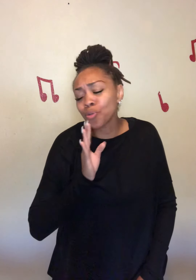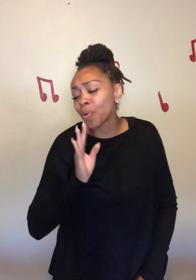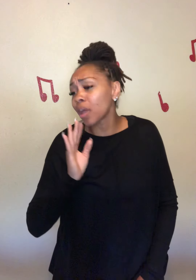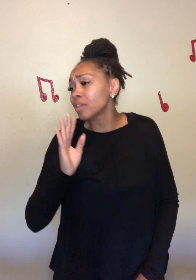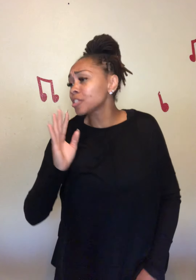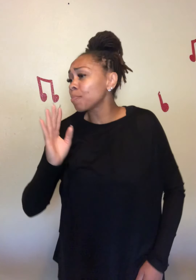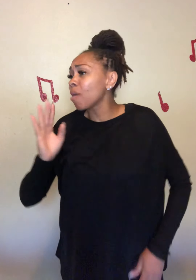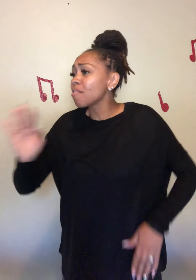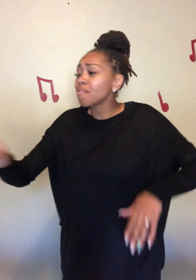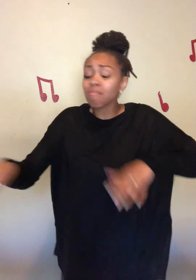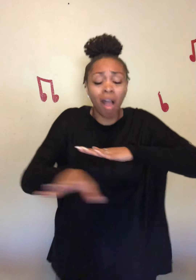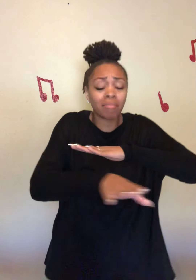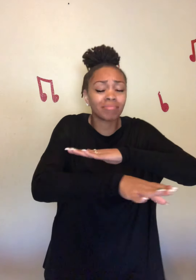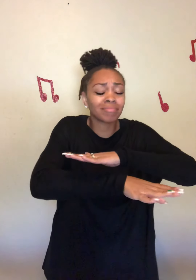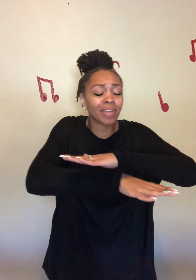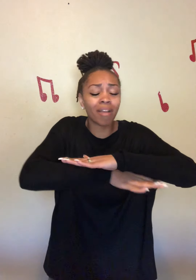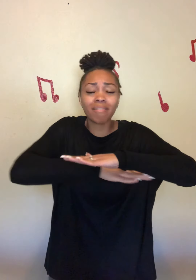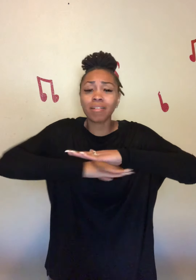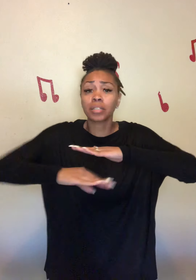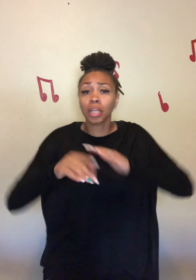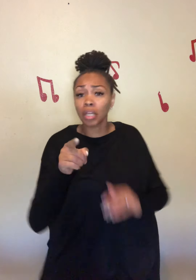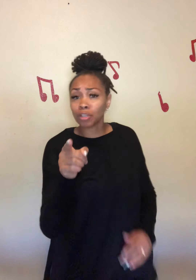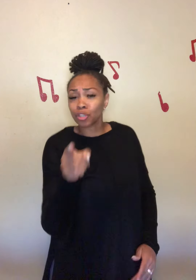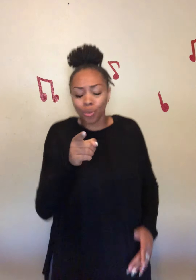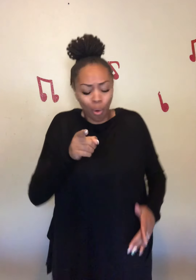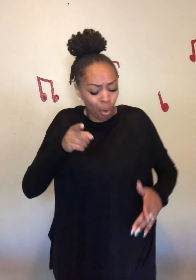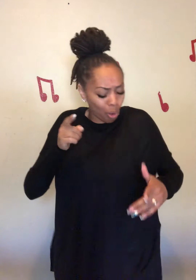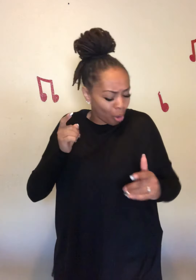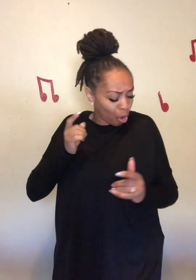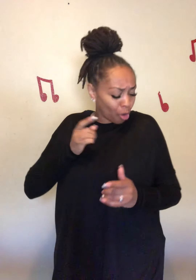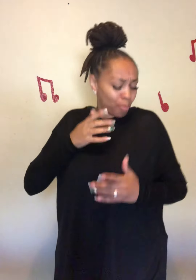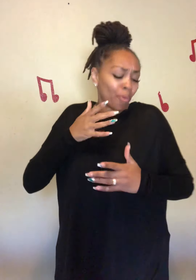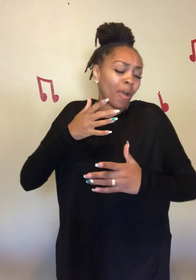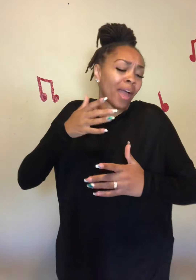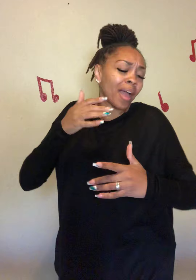whisper underneath your breath